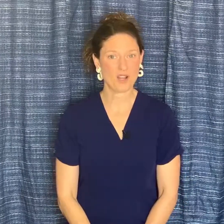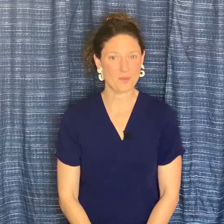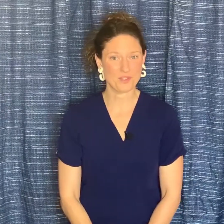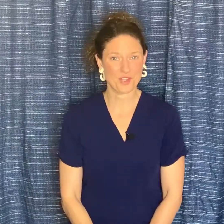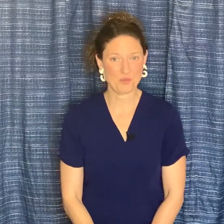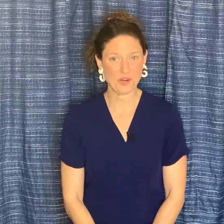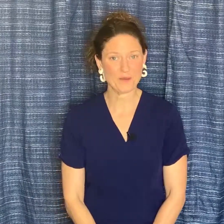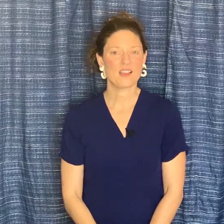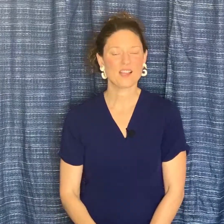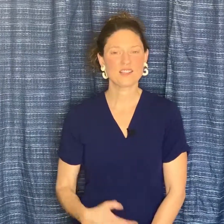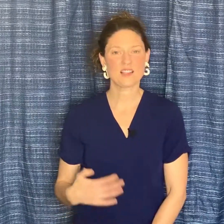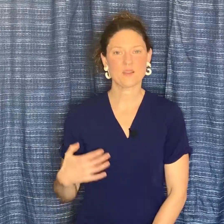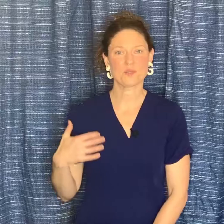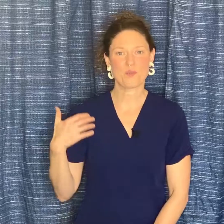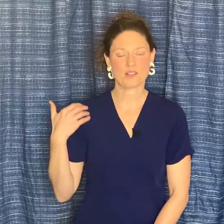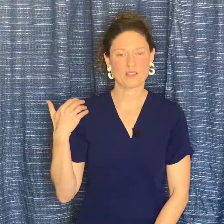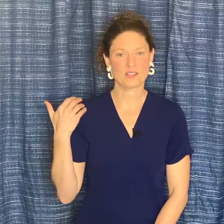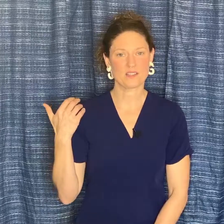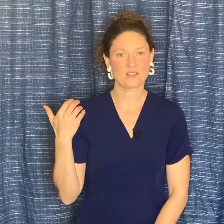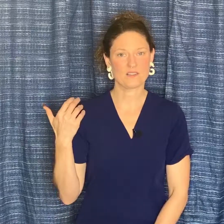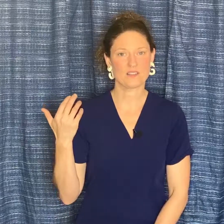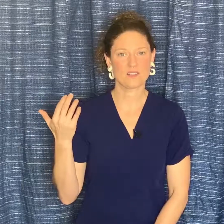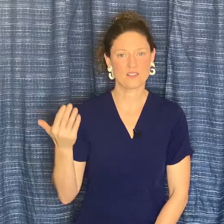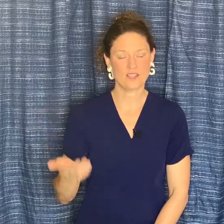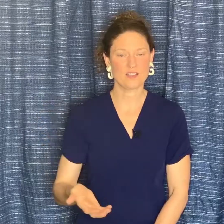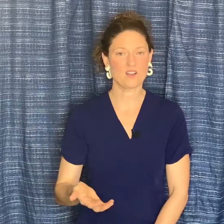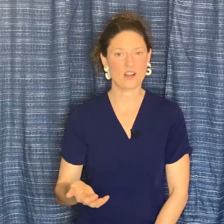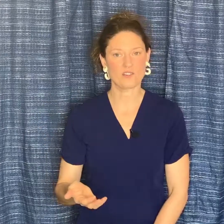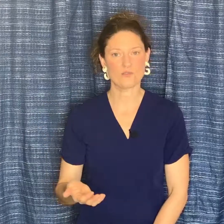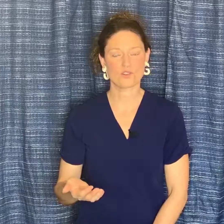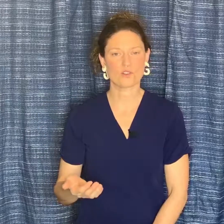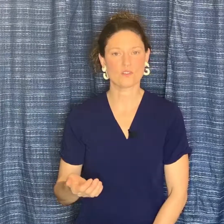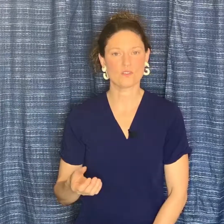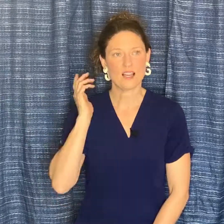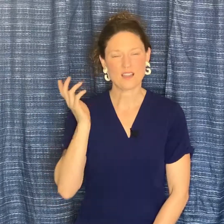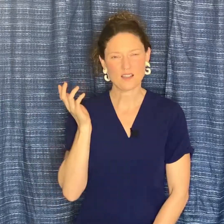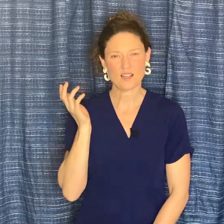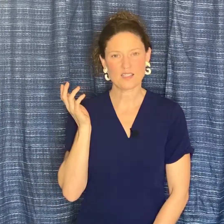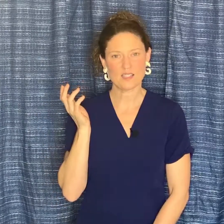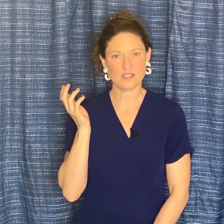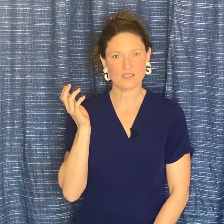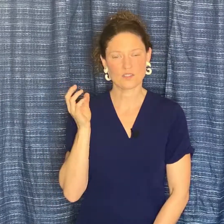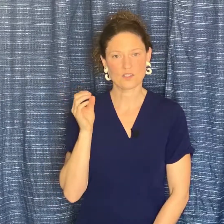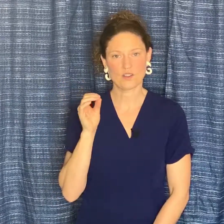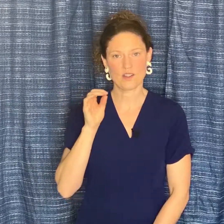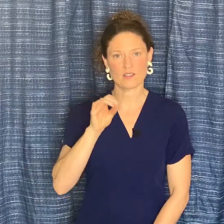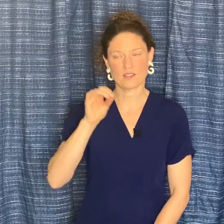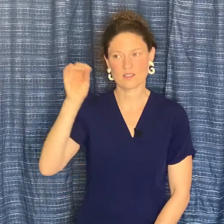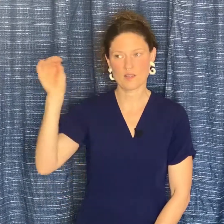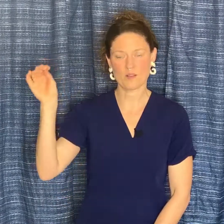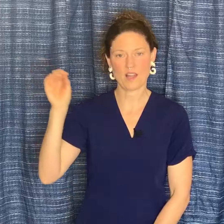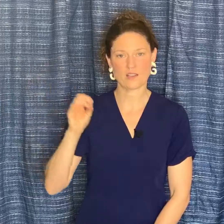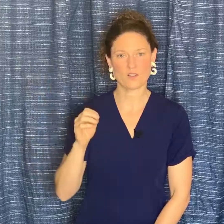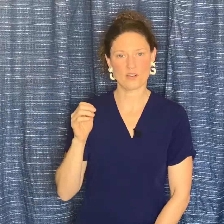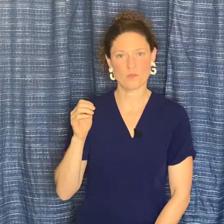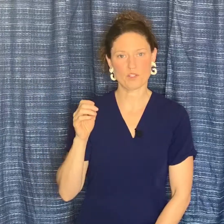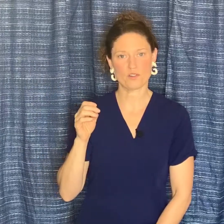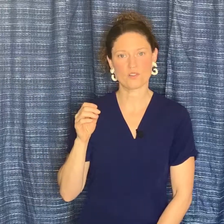accomplishing more. As I was practicing this daily gratitude journal, I got an idea to create a separate category in my journal.